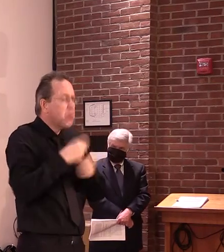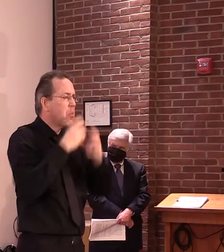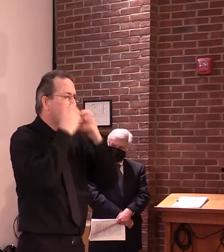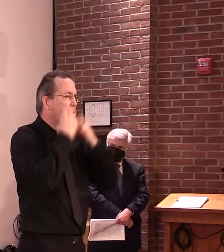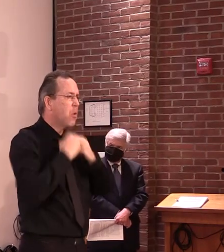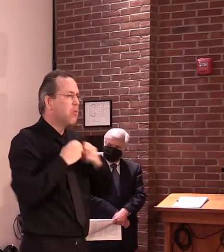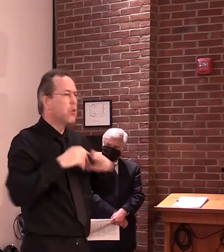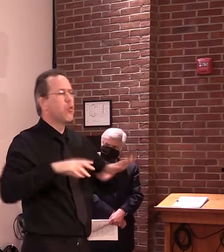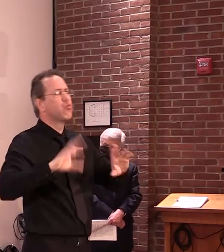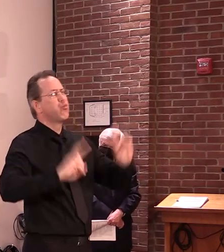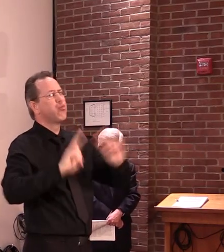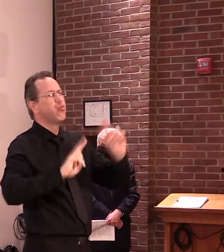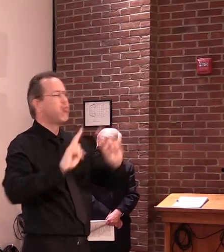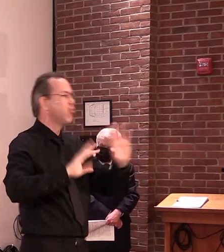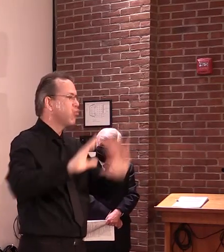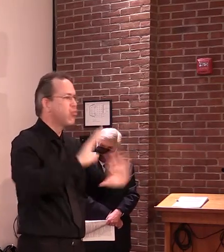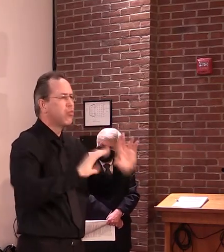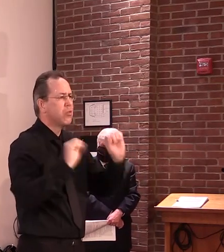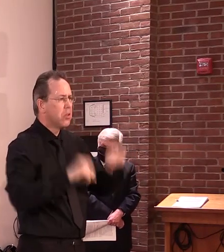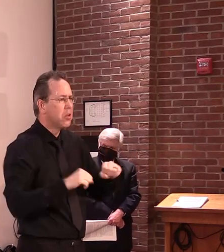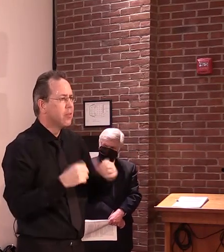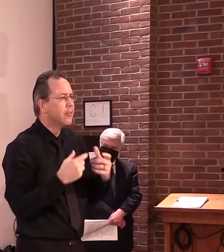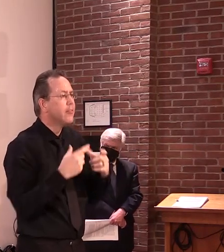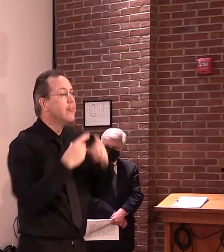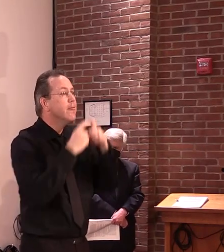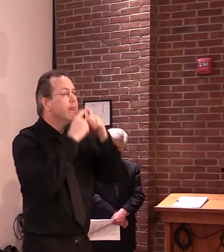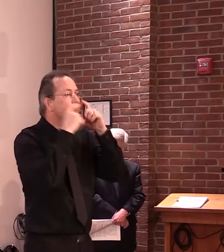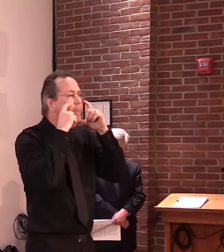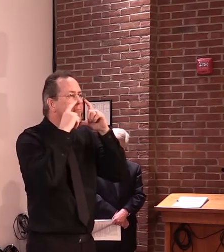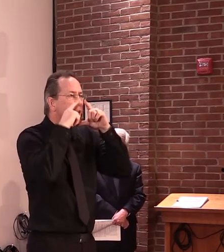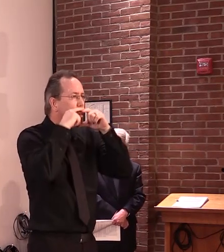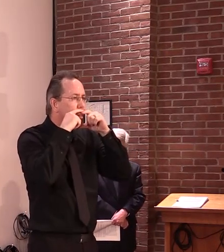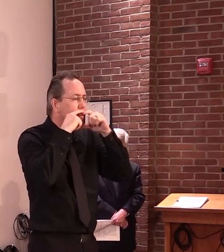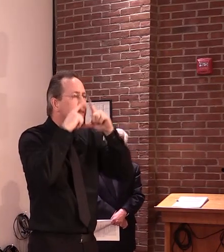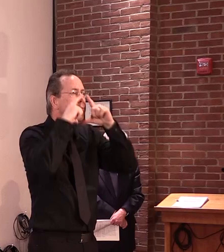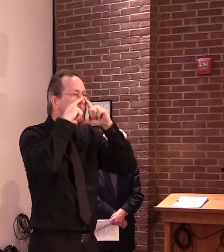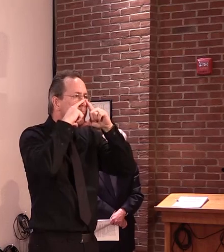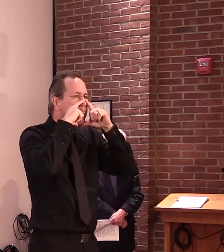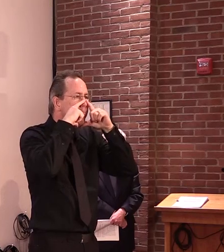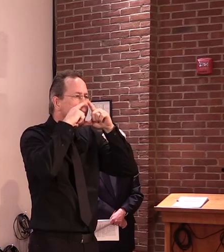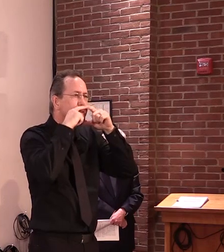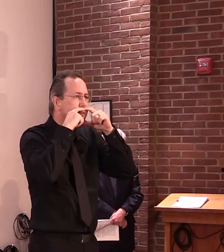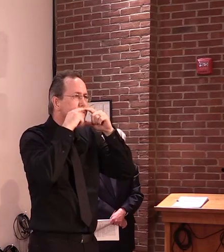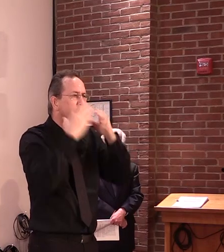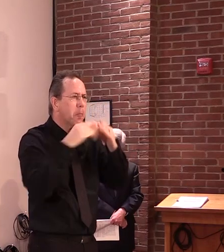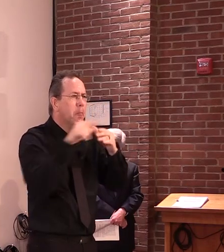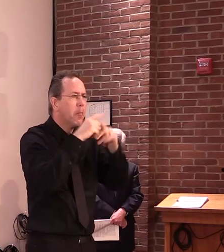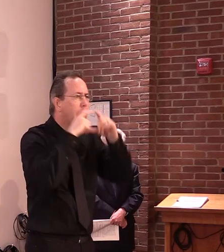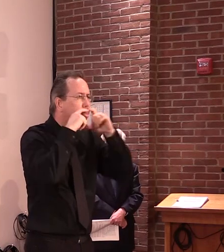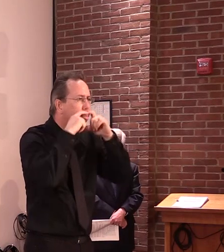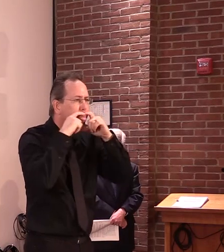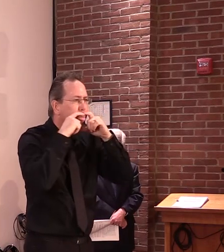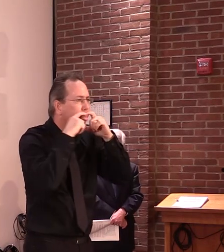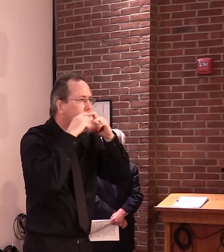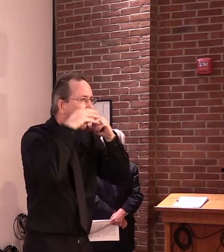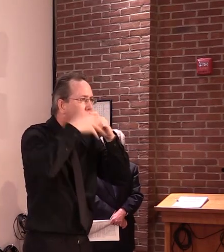It should fully cover your nose and mouth and be snug enough that it won't slip down as you talk or move.